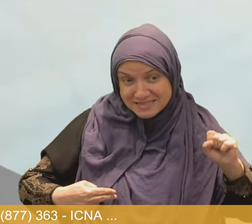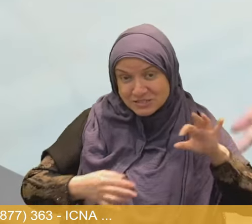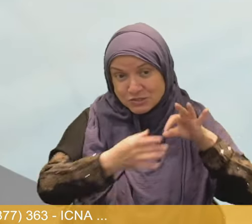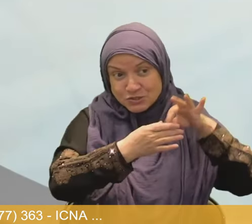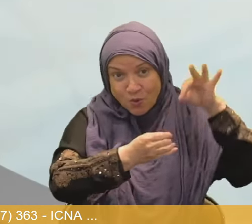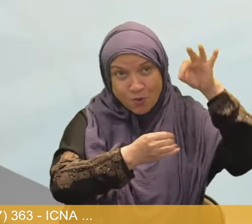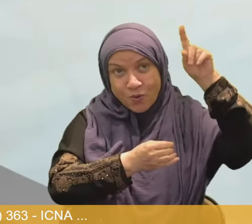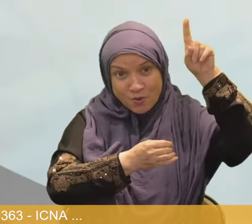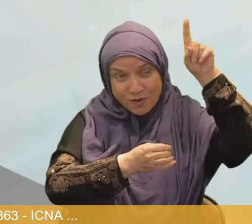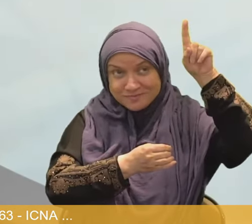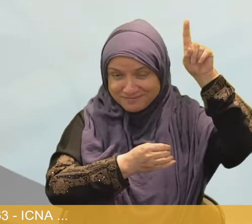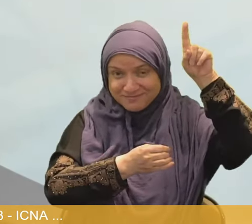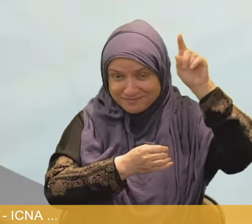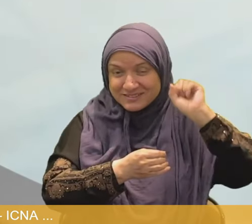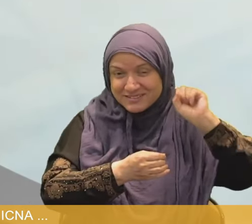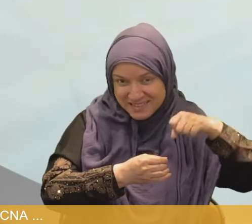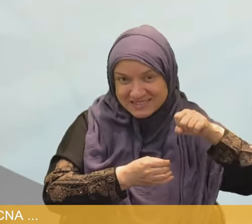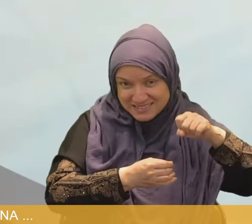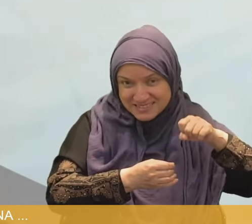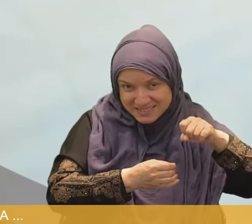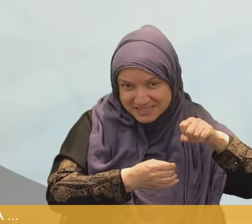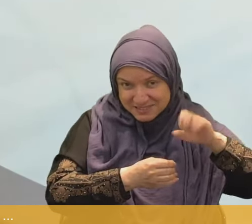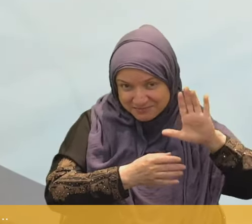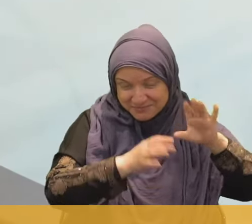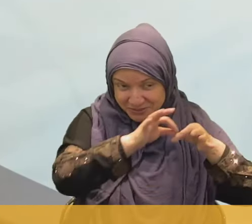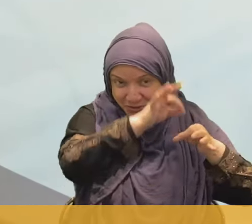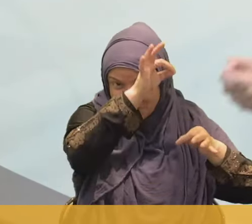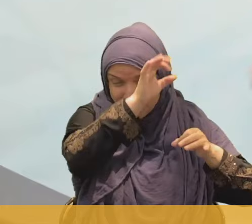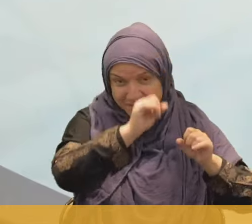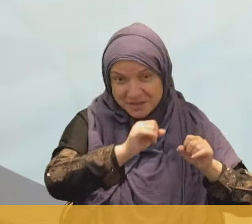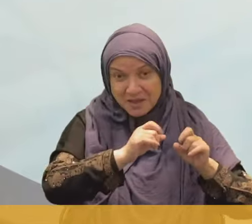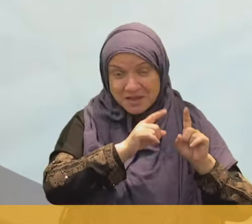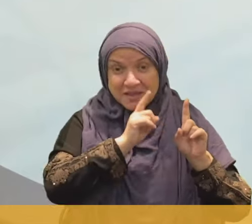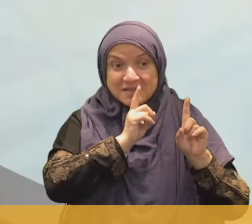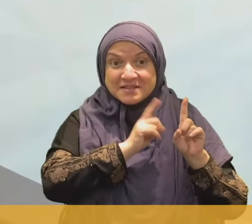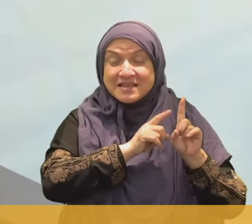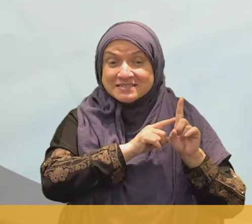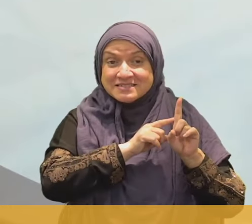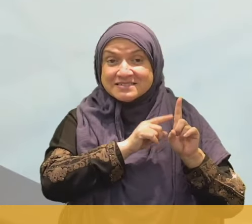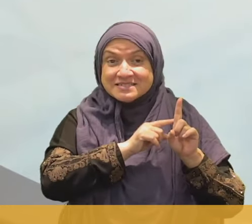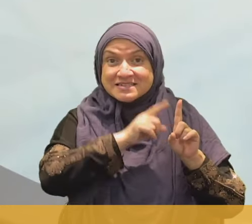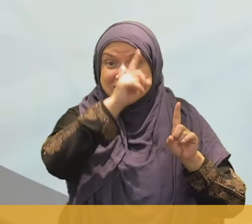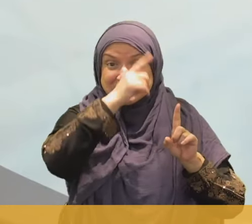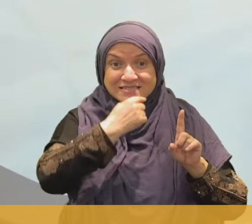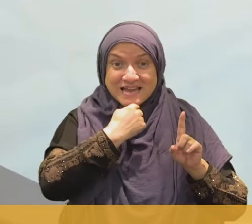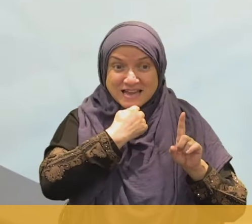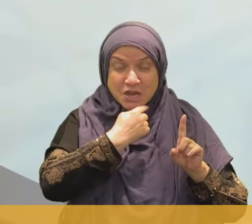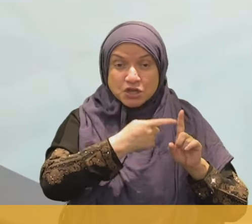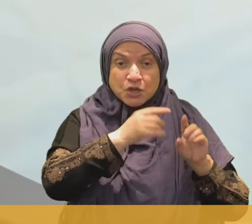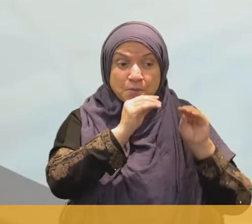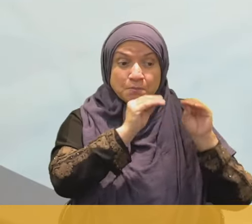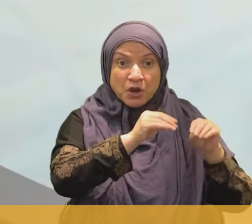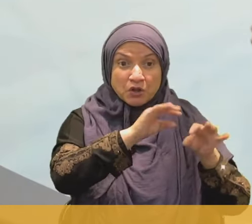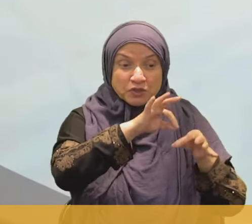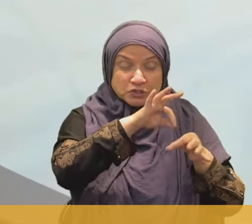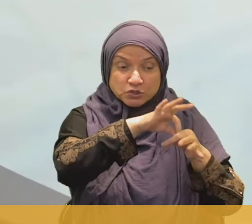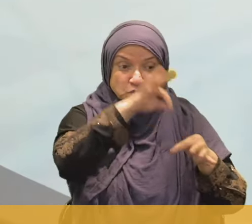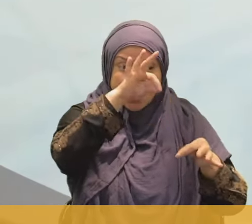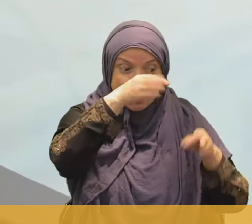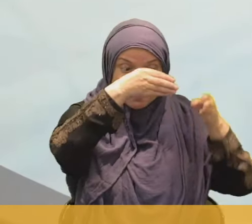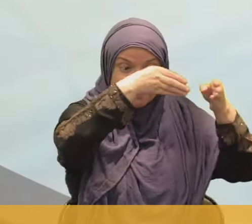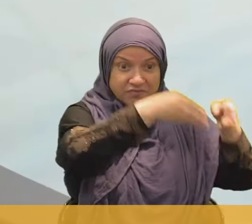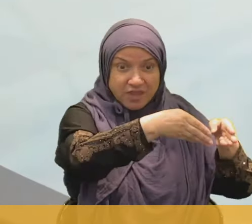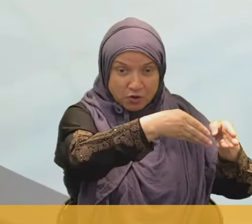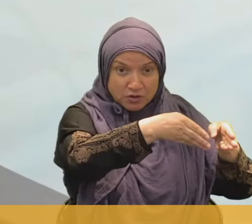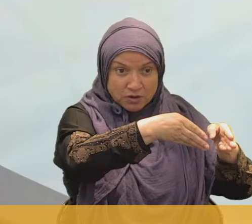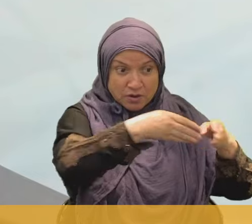The same soul is blown into the womb of my mother and I came into this dunya as a combination of the body and the soul. If I'm going to eat something,